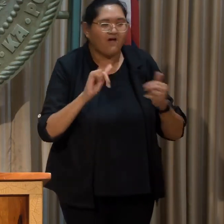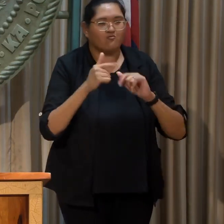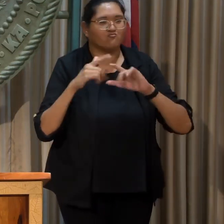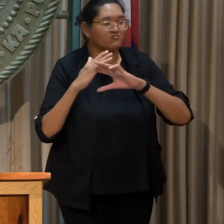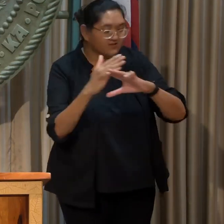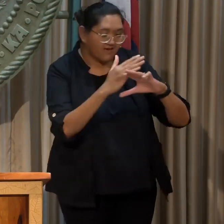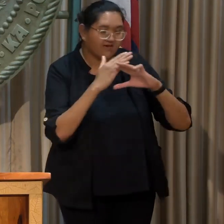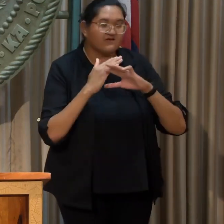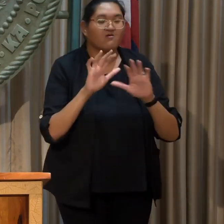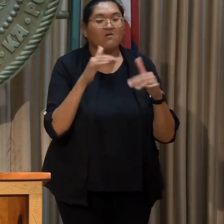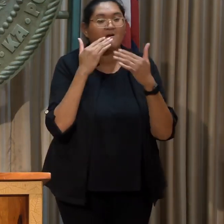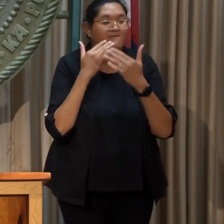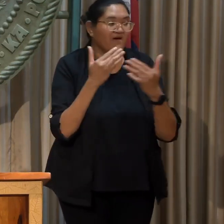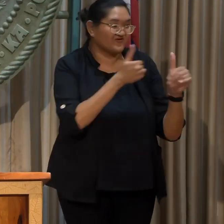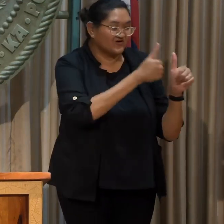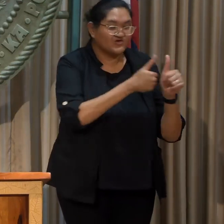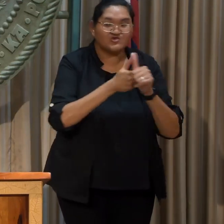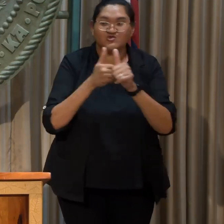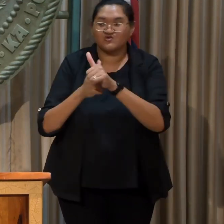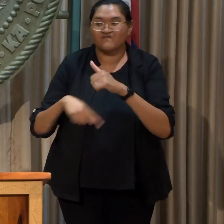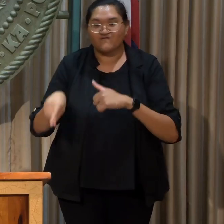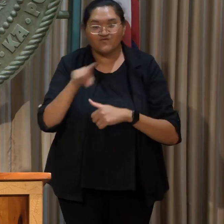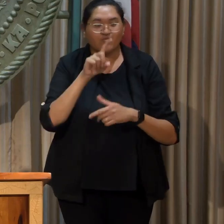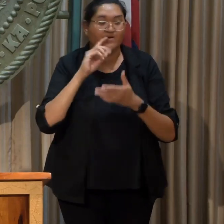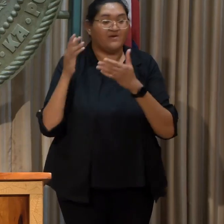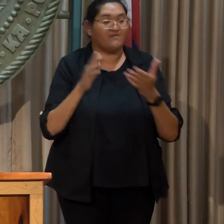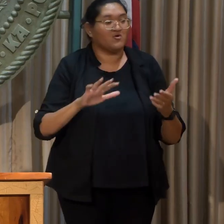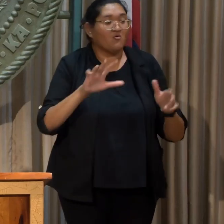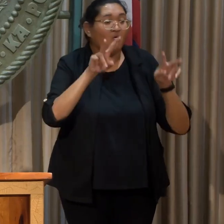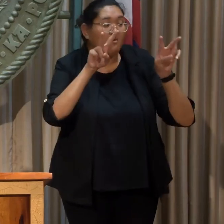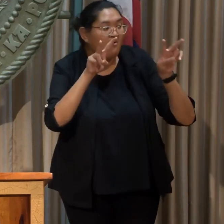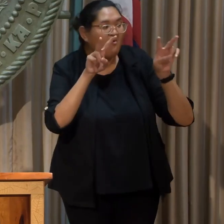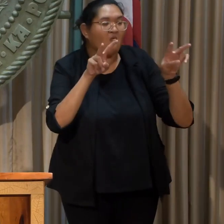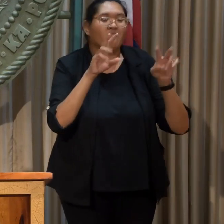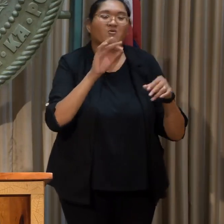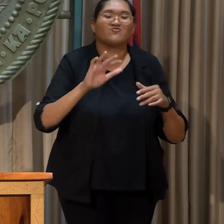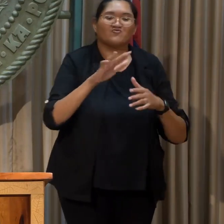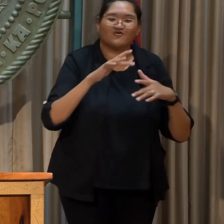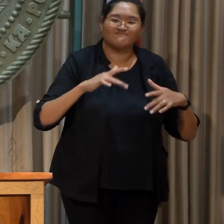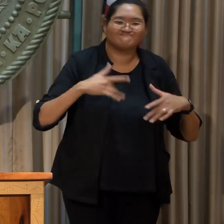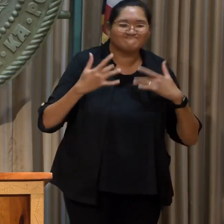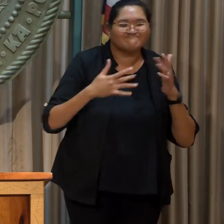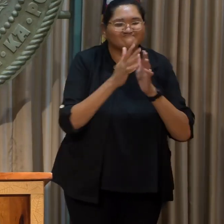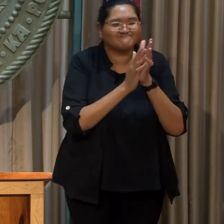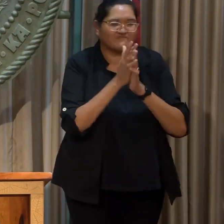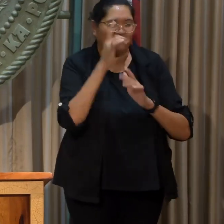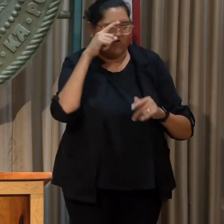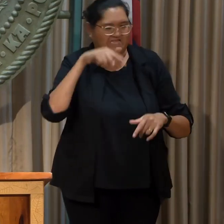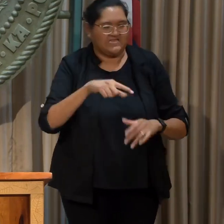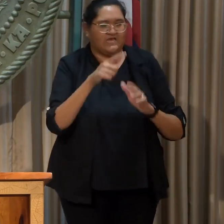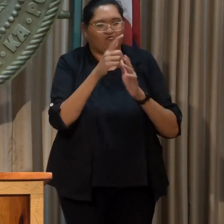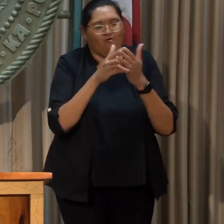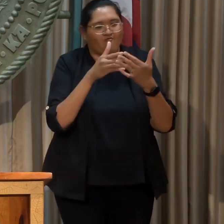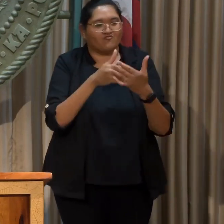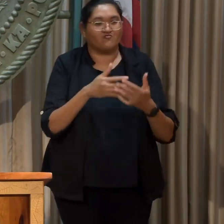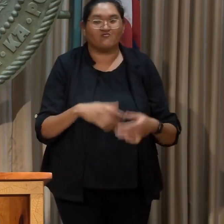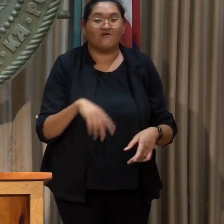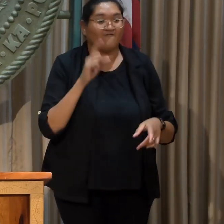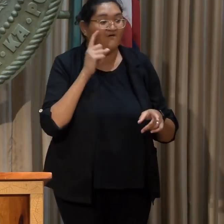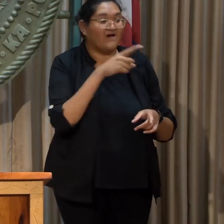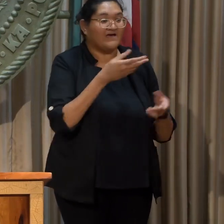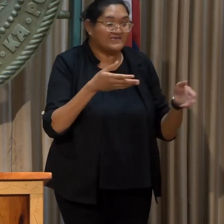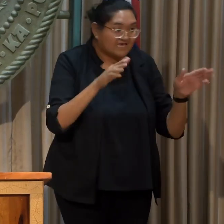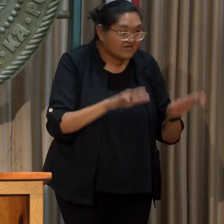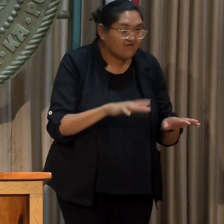them. Mahalo to each and every one of you for bringing your hope and enthusiasm to this lawsuit and to this settlement